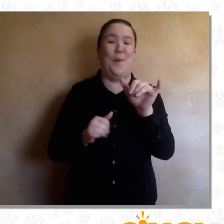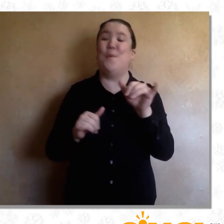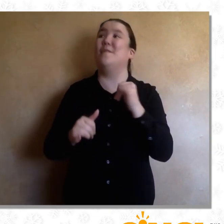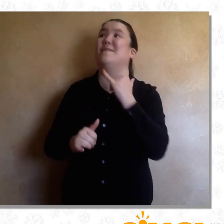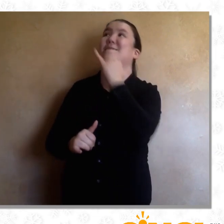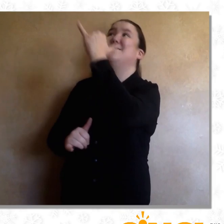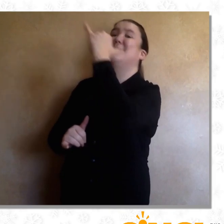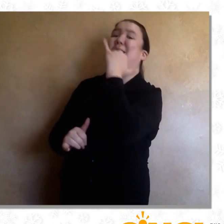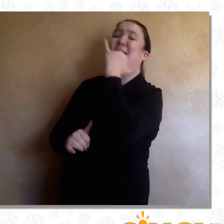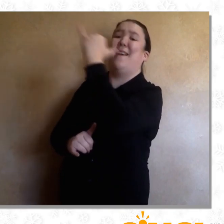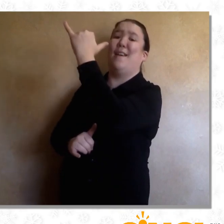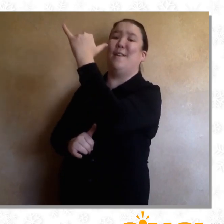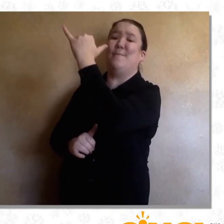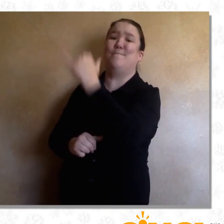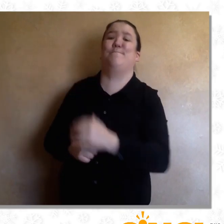the air.